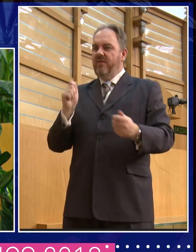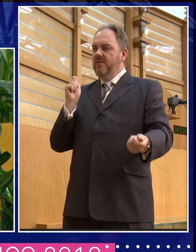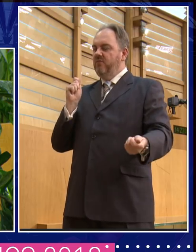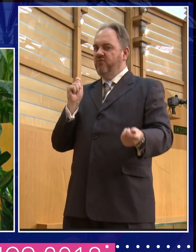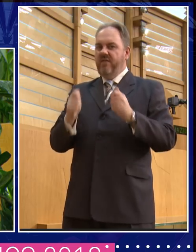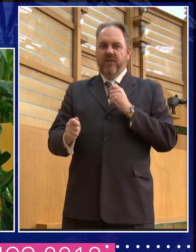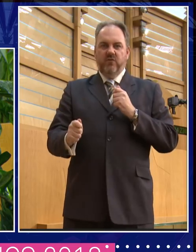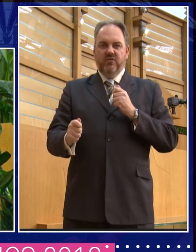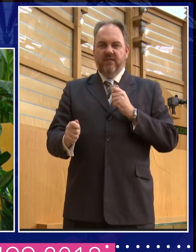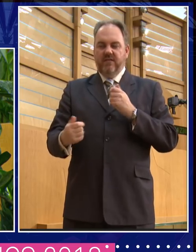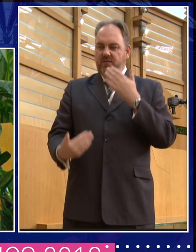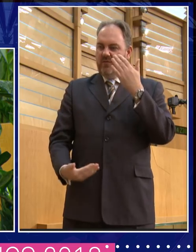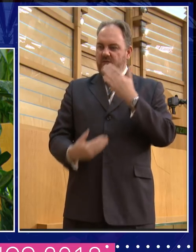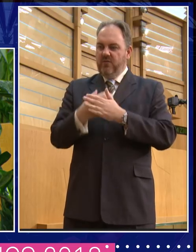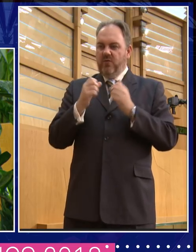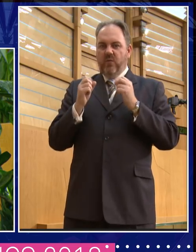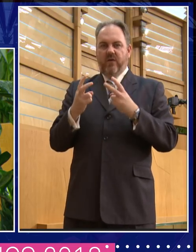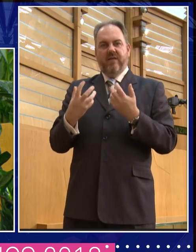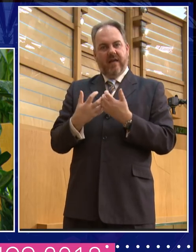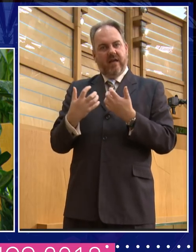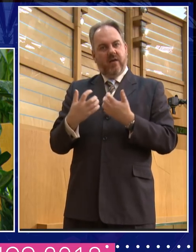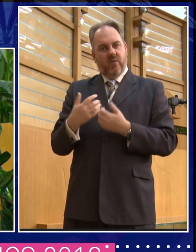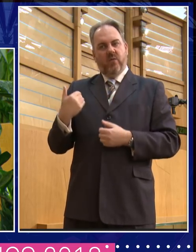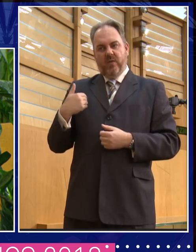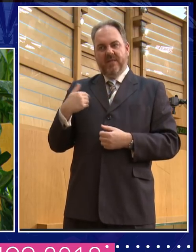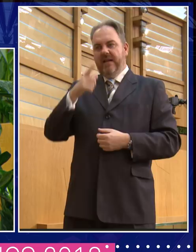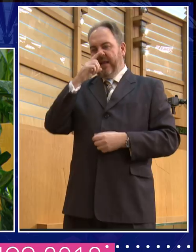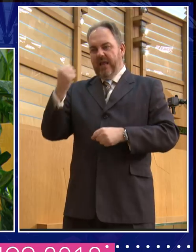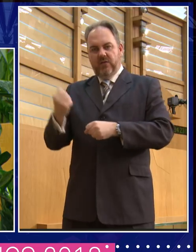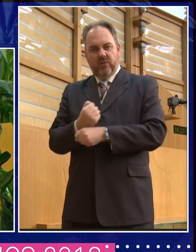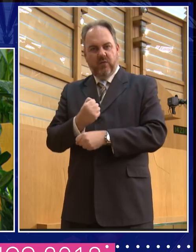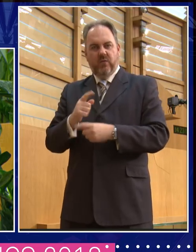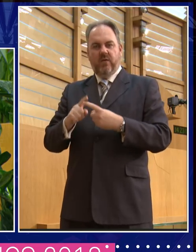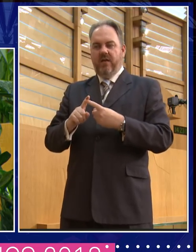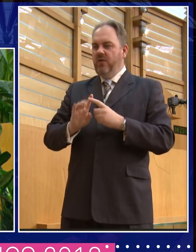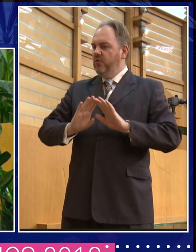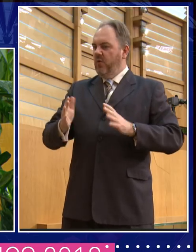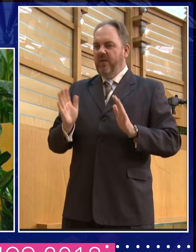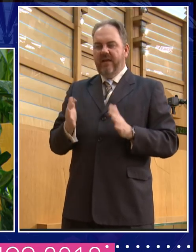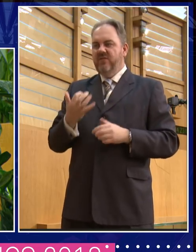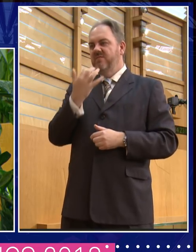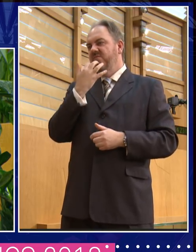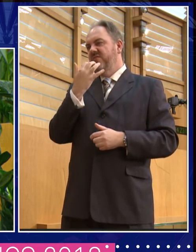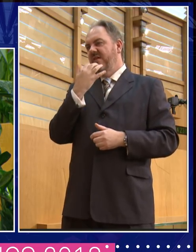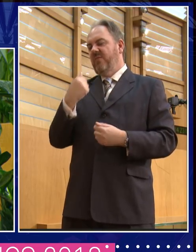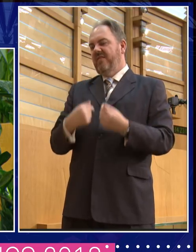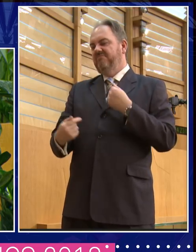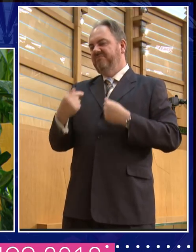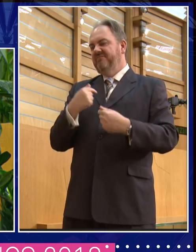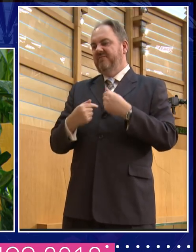revolution about what women should be able to do and what they should not have to put up with. Not just women, uh, in the rather glamorous bits of